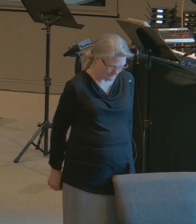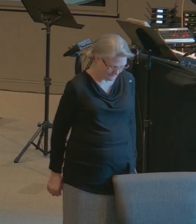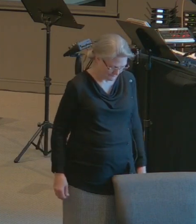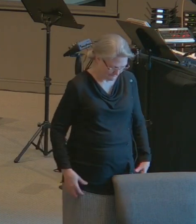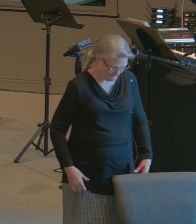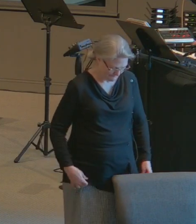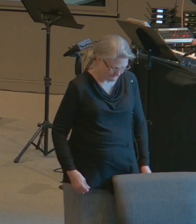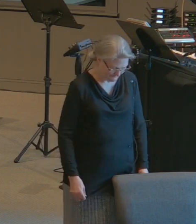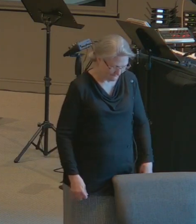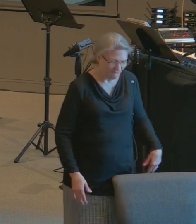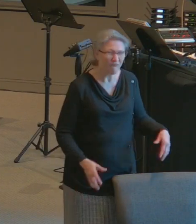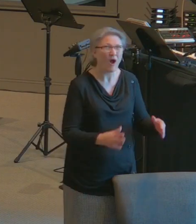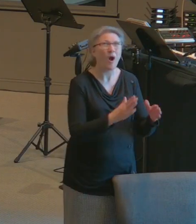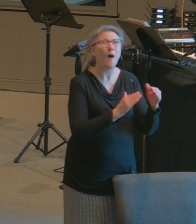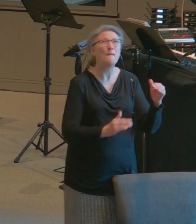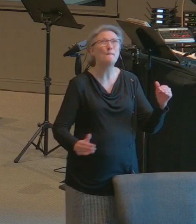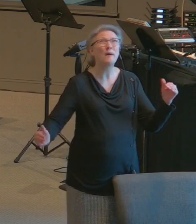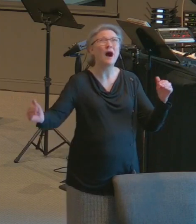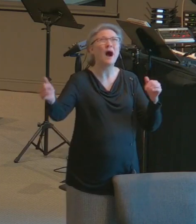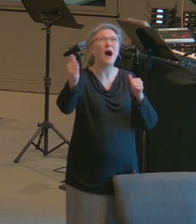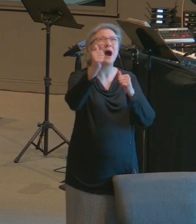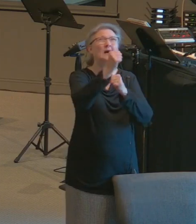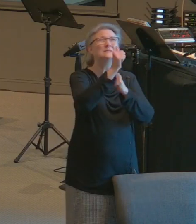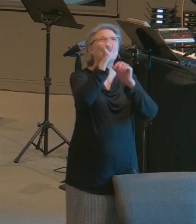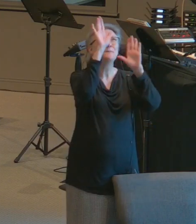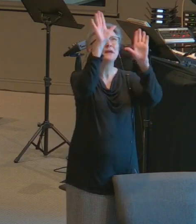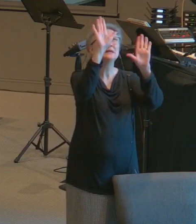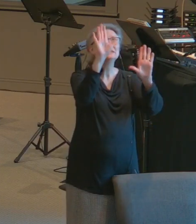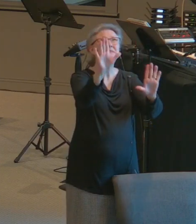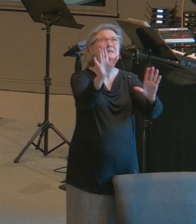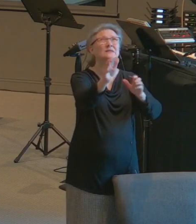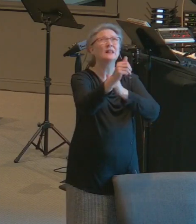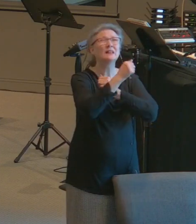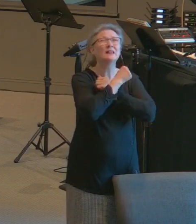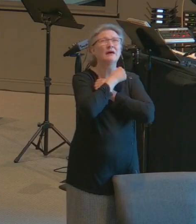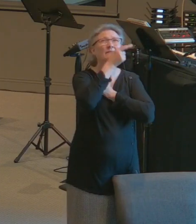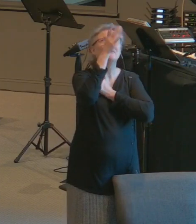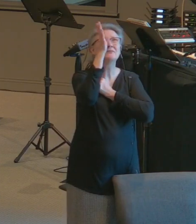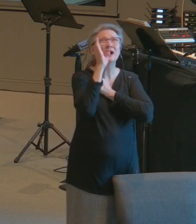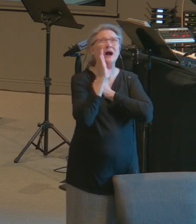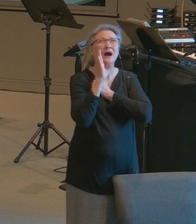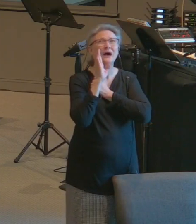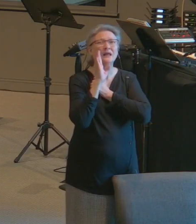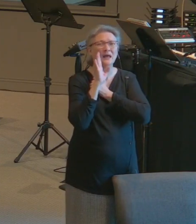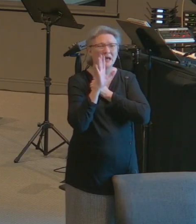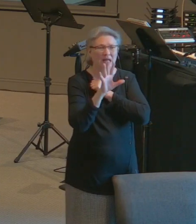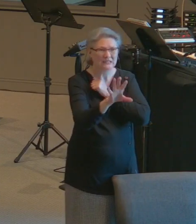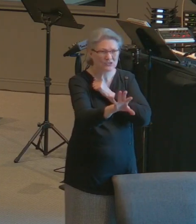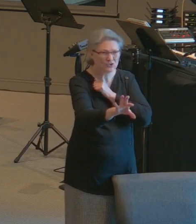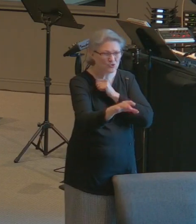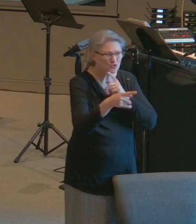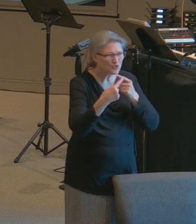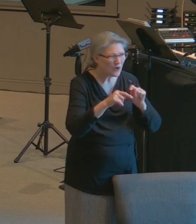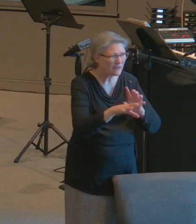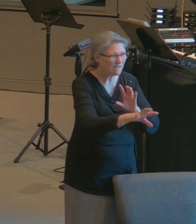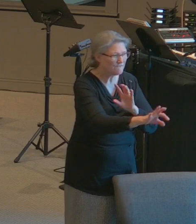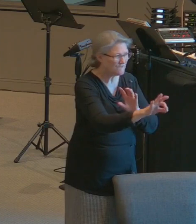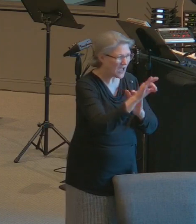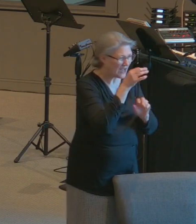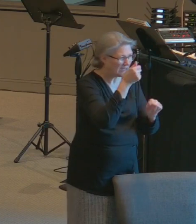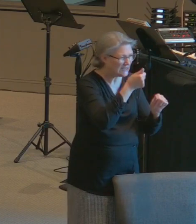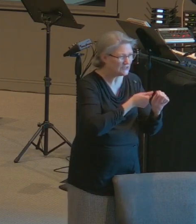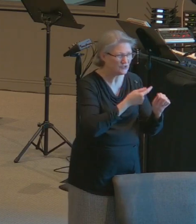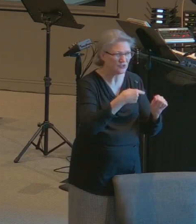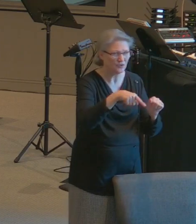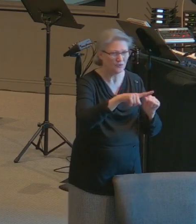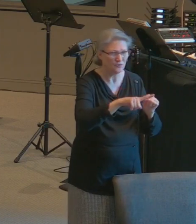beyond amazing you will find the love of God searching for each of you and what I'm going